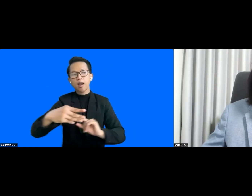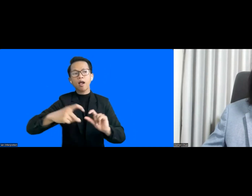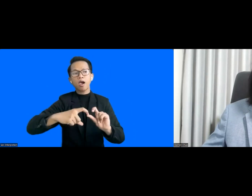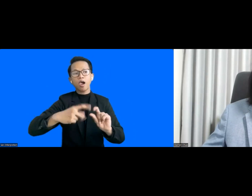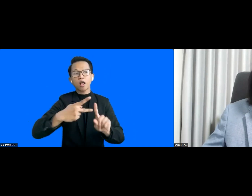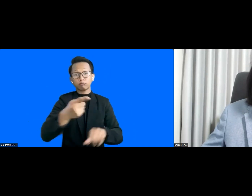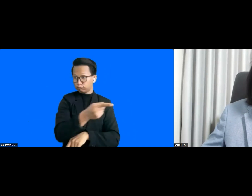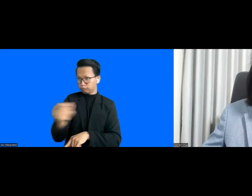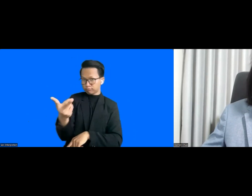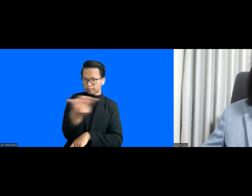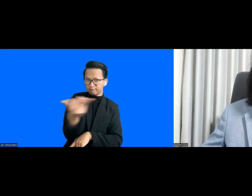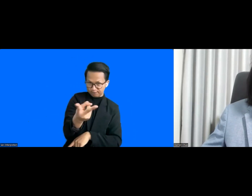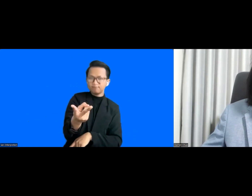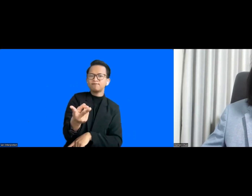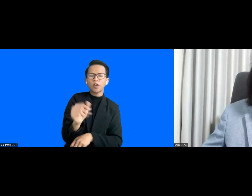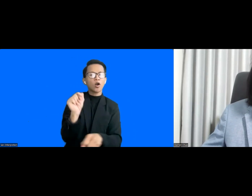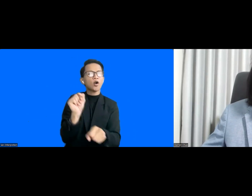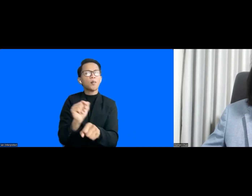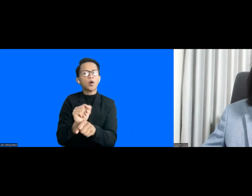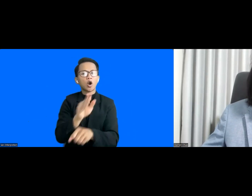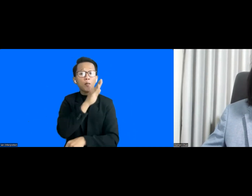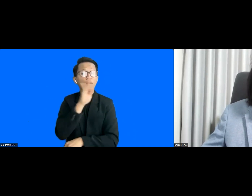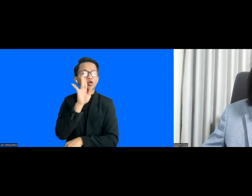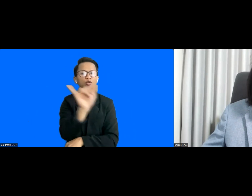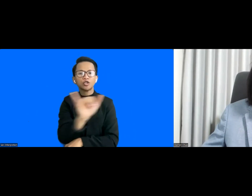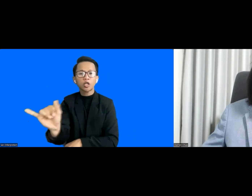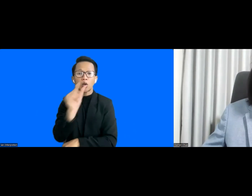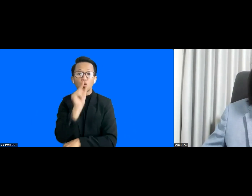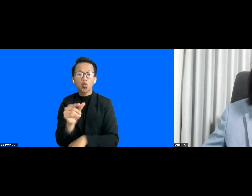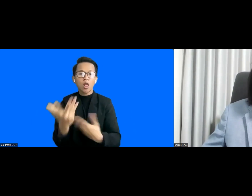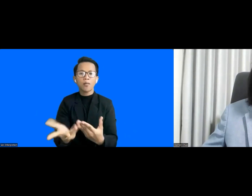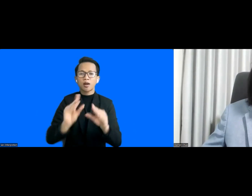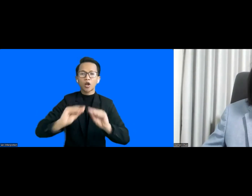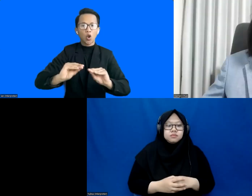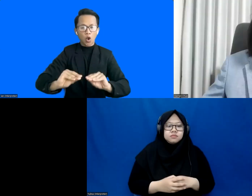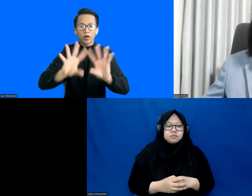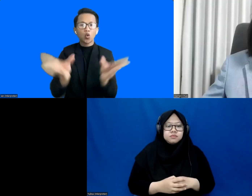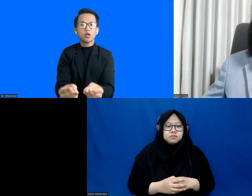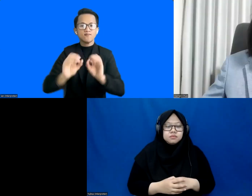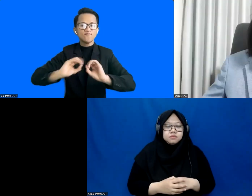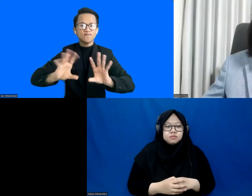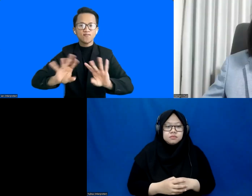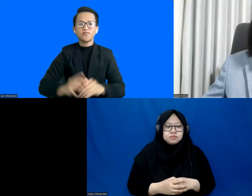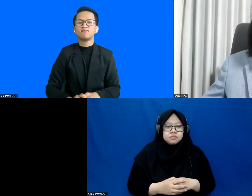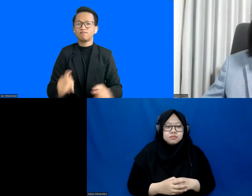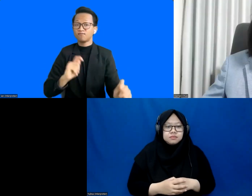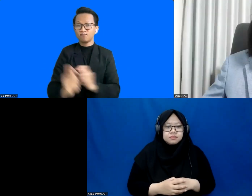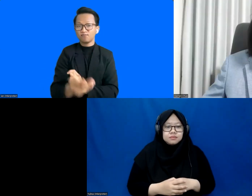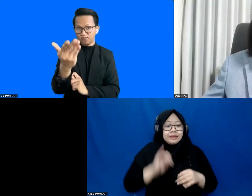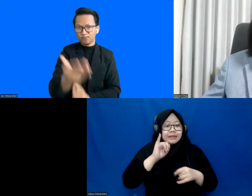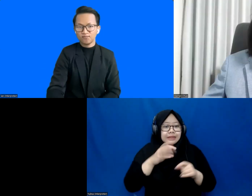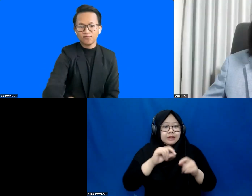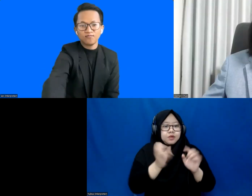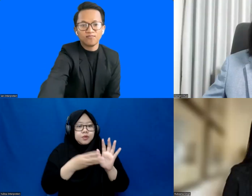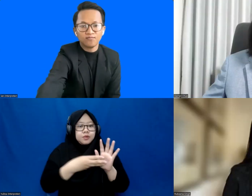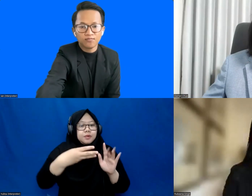both of you are working at the same issues to promote inclusive educations. So Rubina and